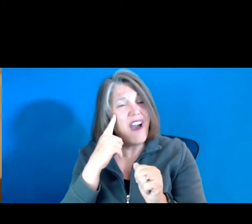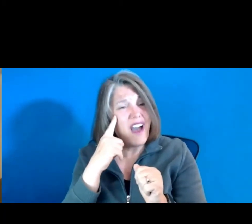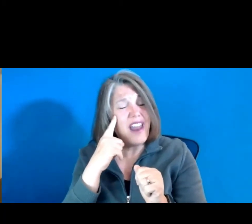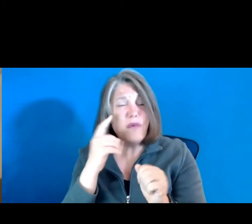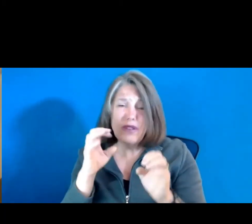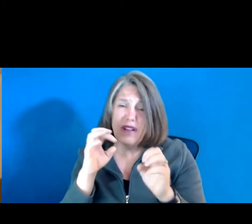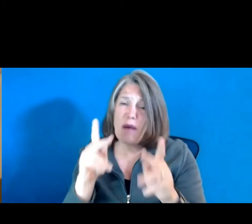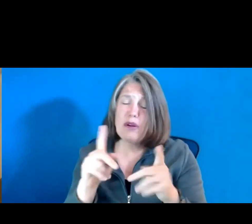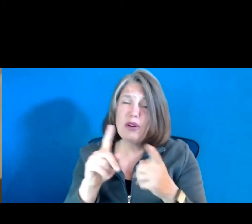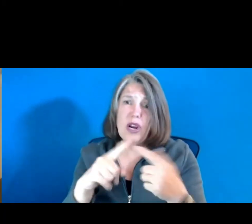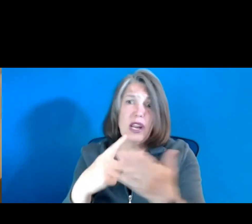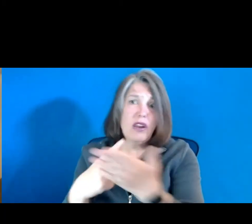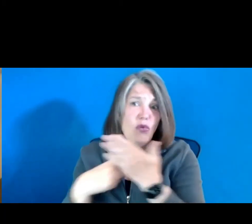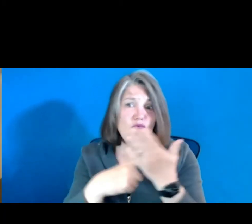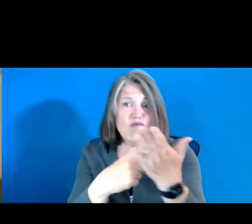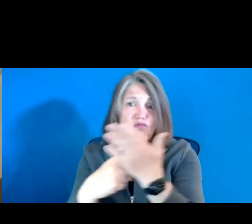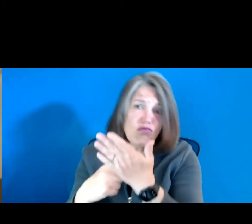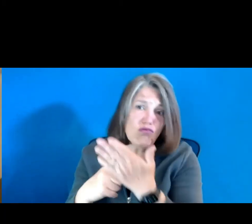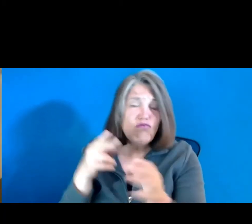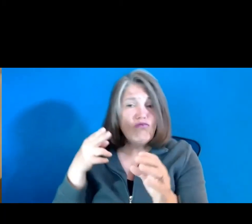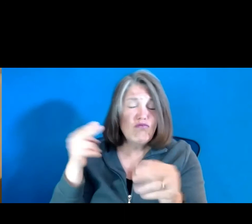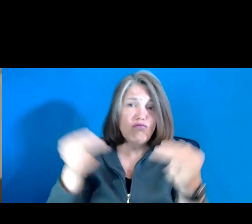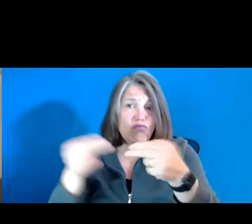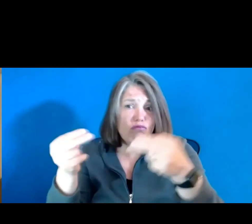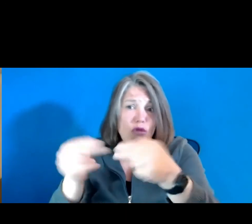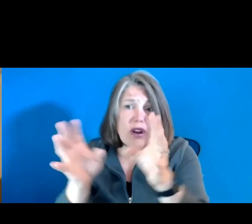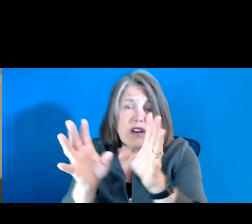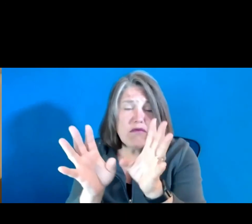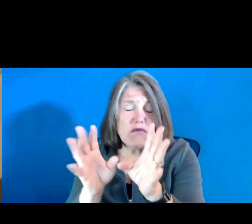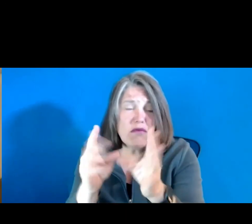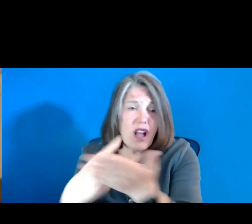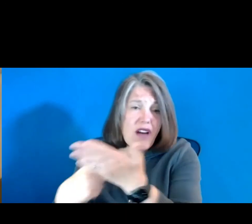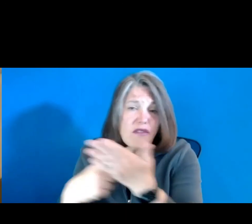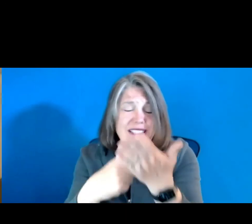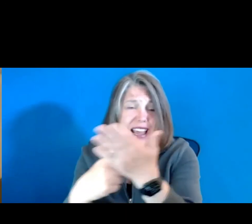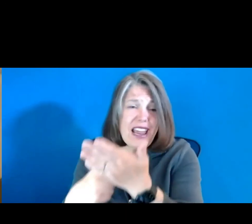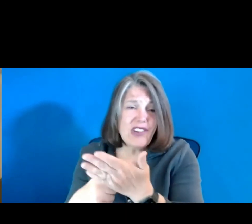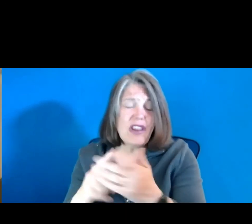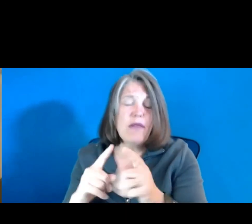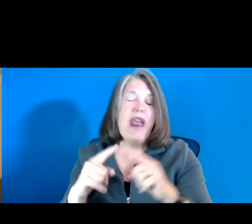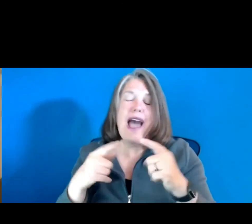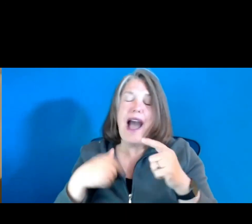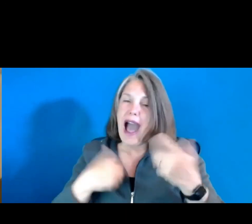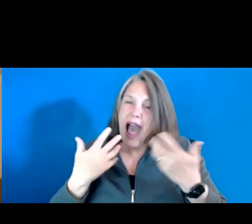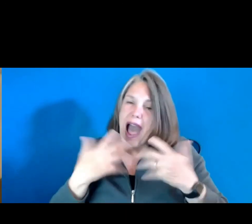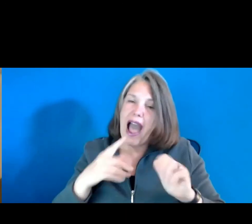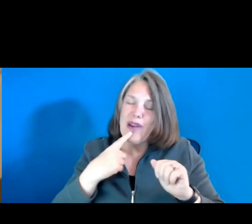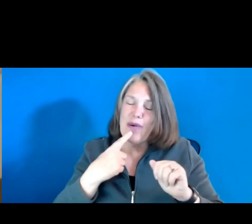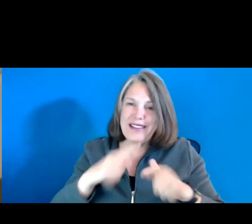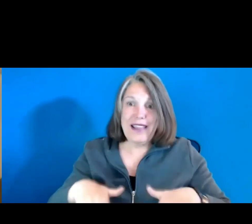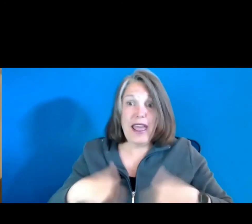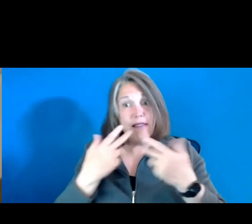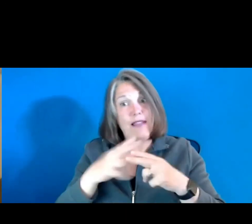opportunity to join a conversation. But, you know, I don't want to say life short, but things take a variety of forms, and ARA